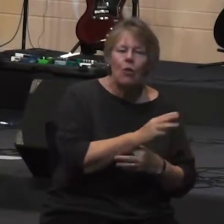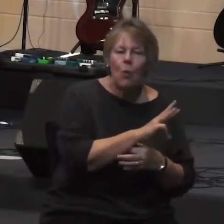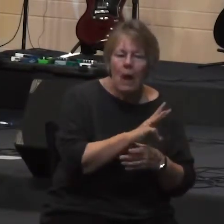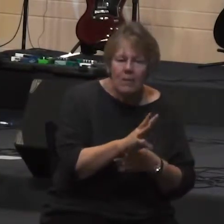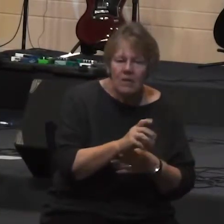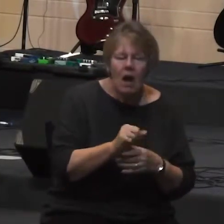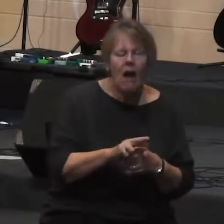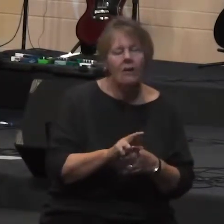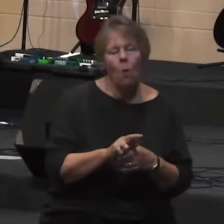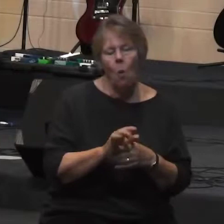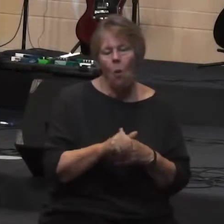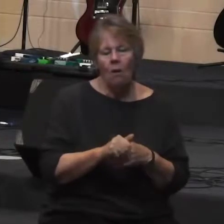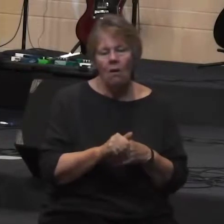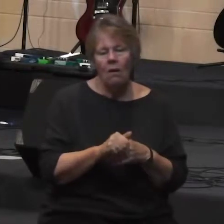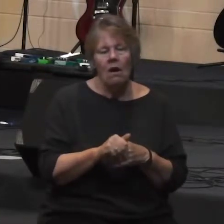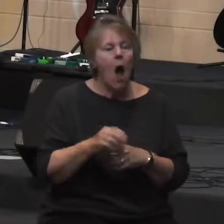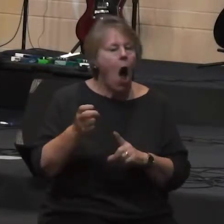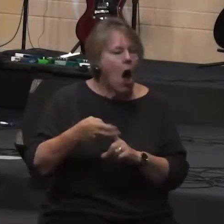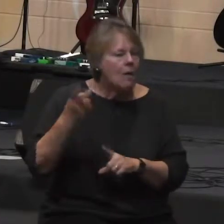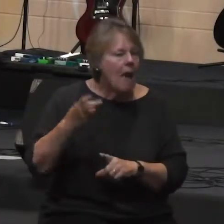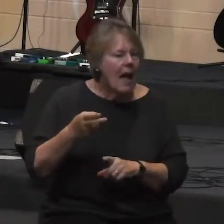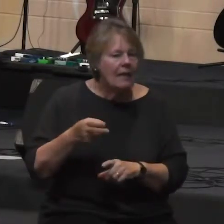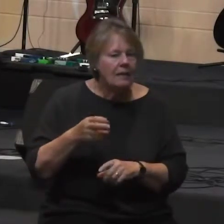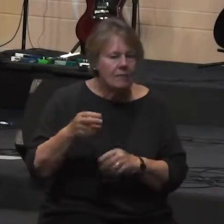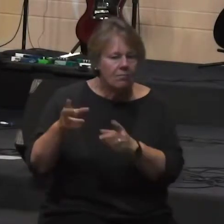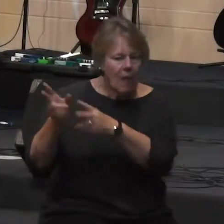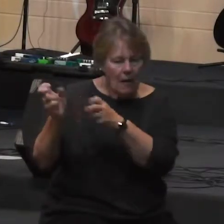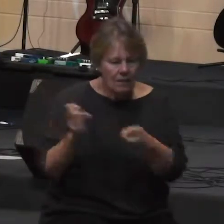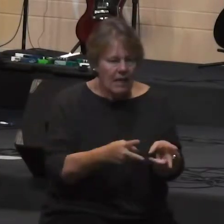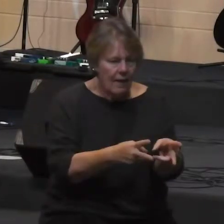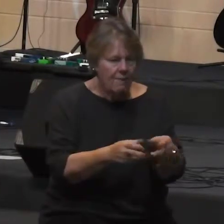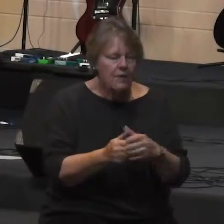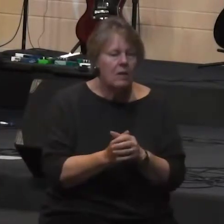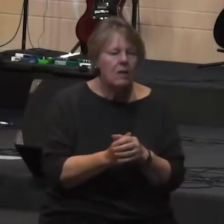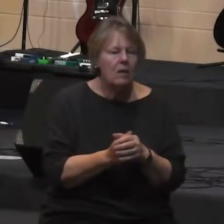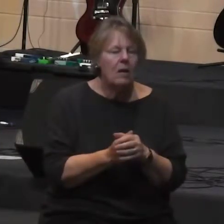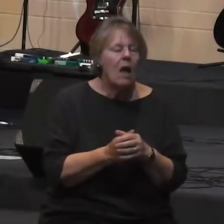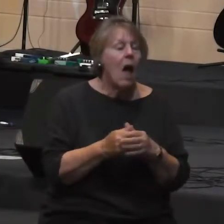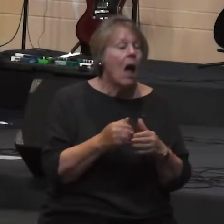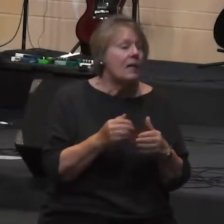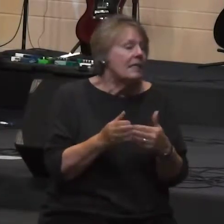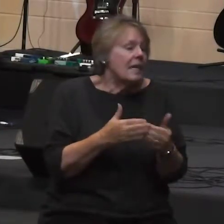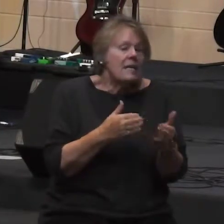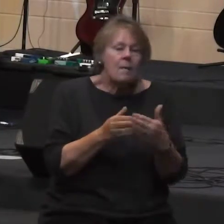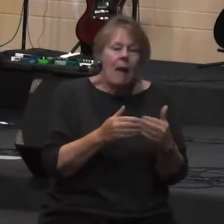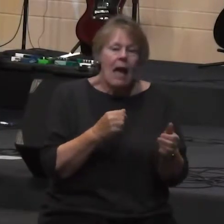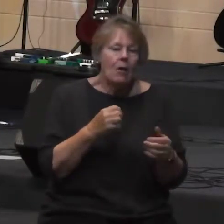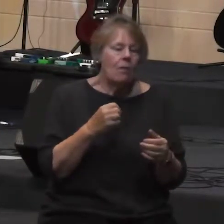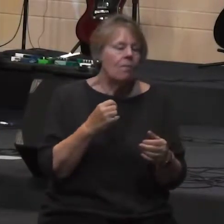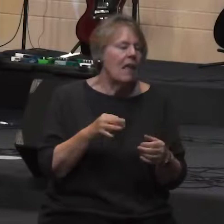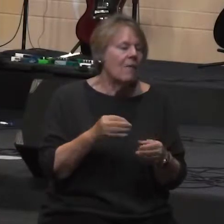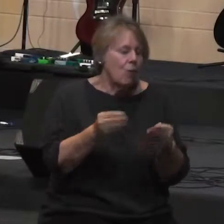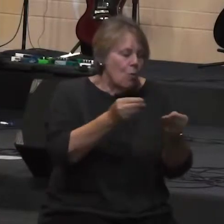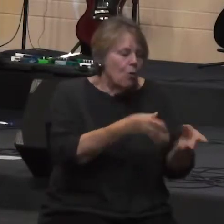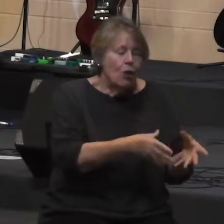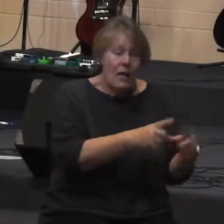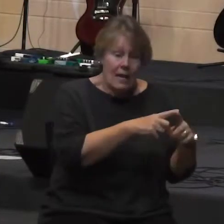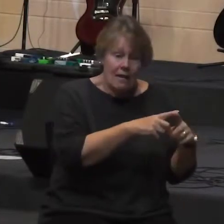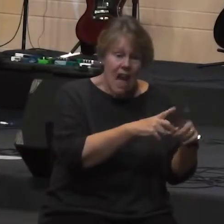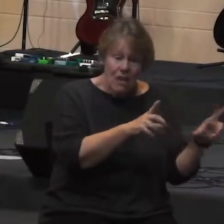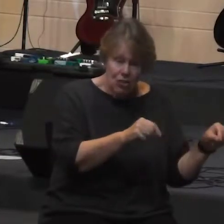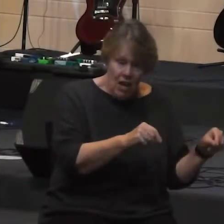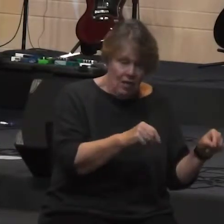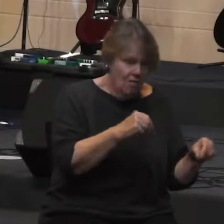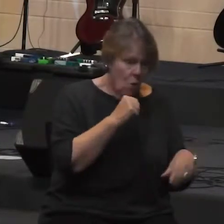give through the app here's what I invite for you whether or not you put check in the basket when we take the offering